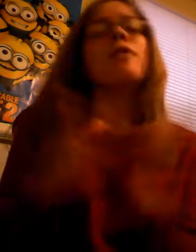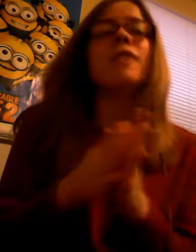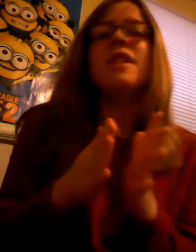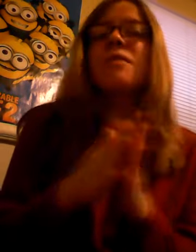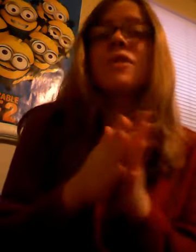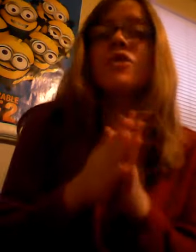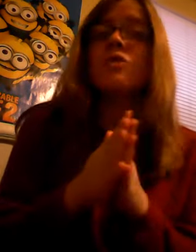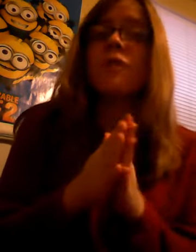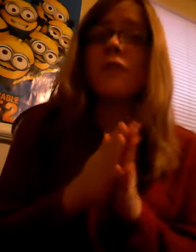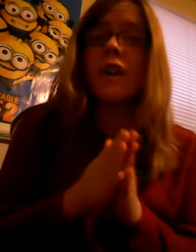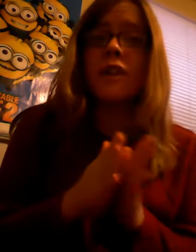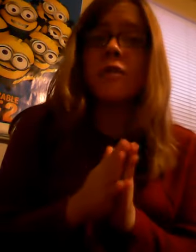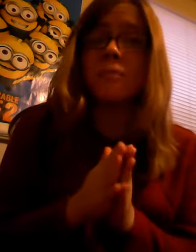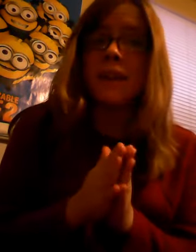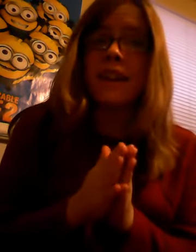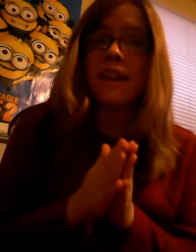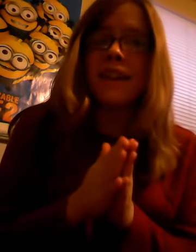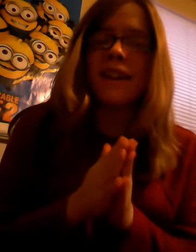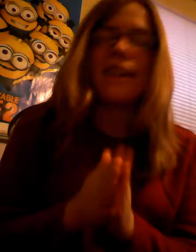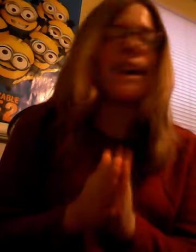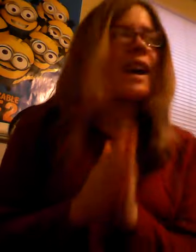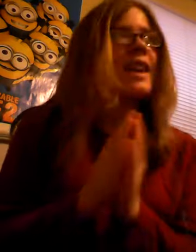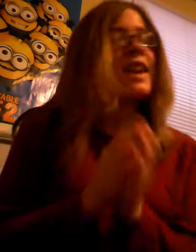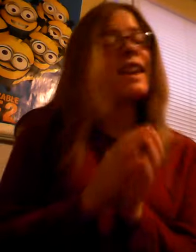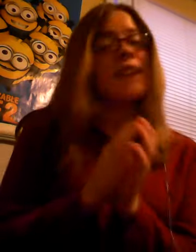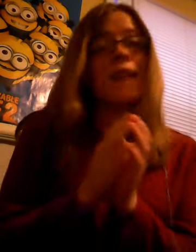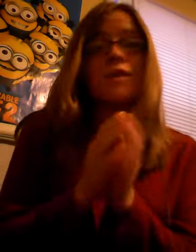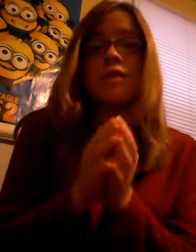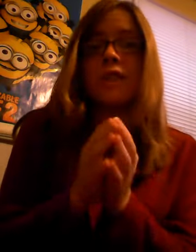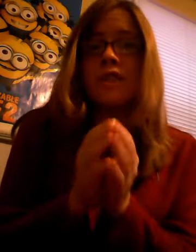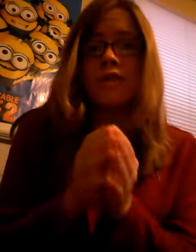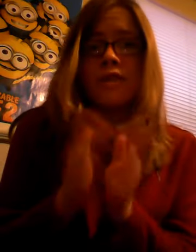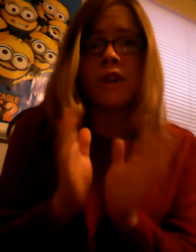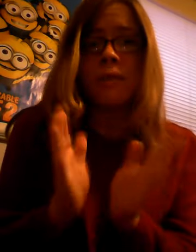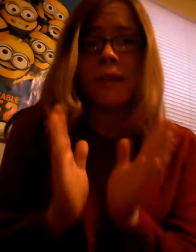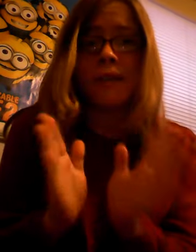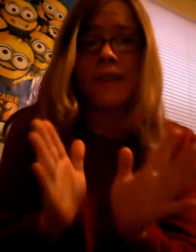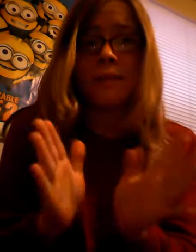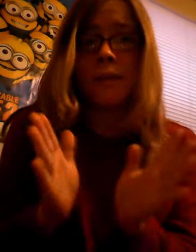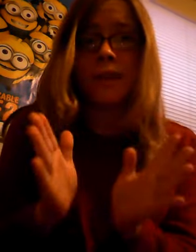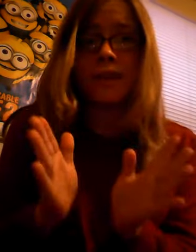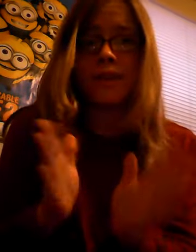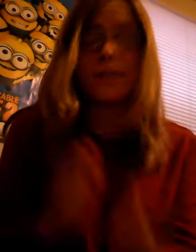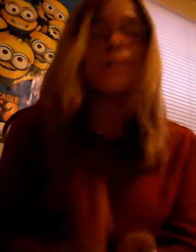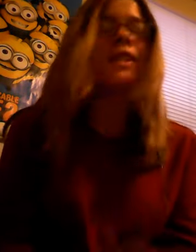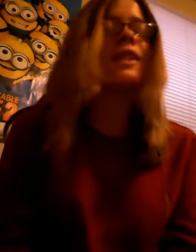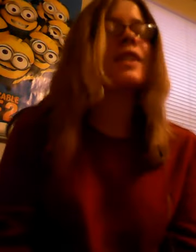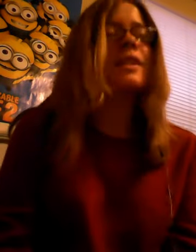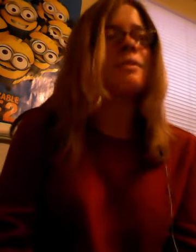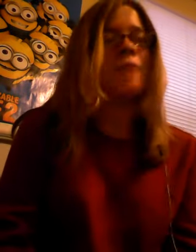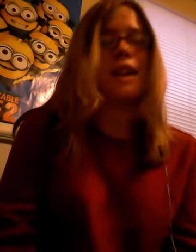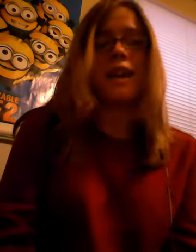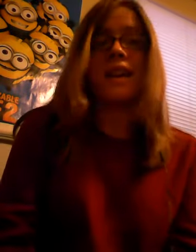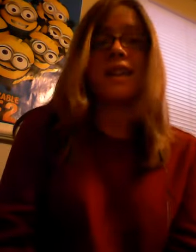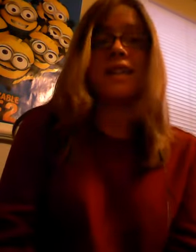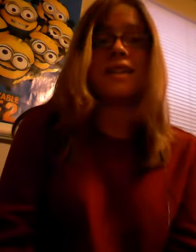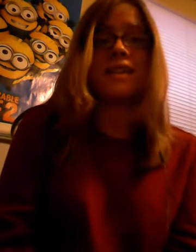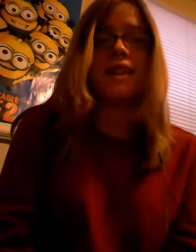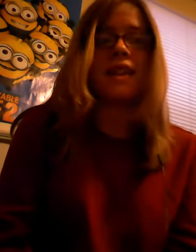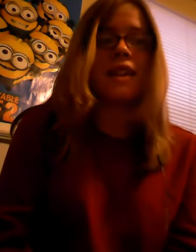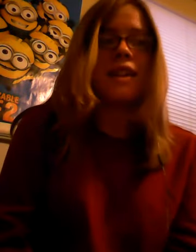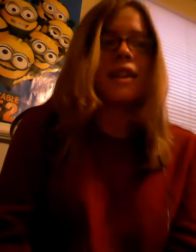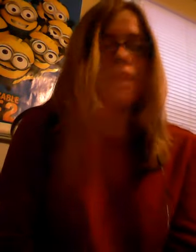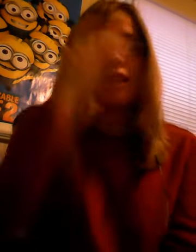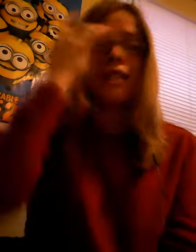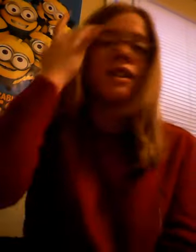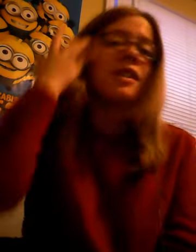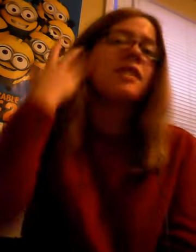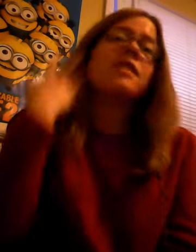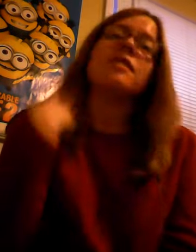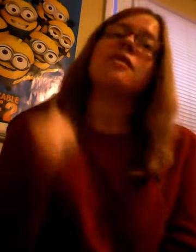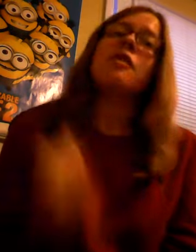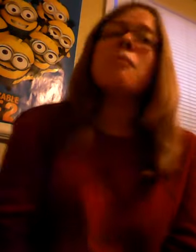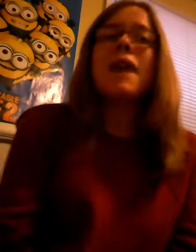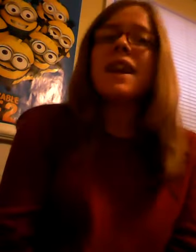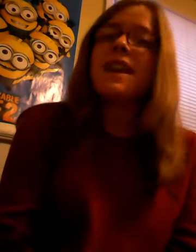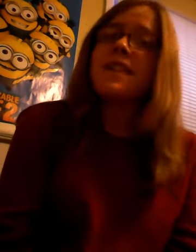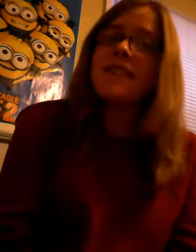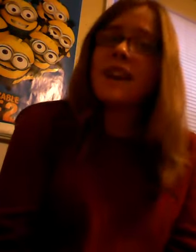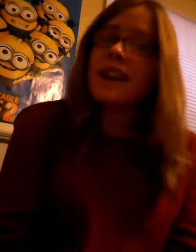only want you to follow me. I can't have strangers on my Facebook because nobody does not